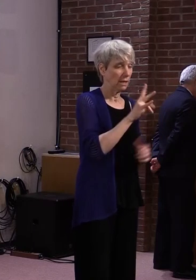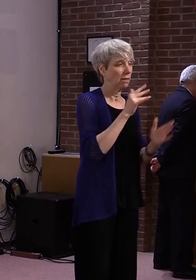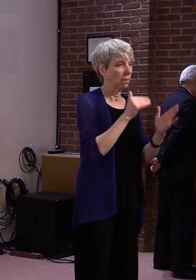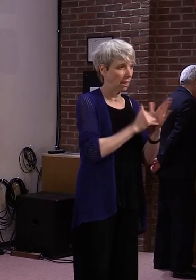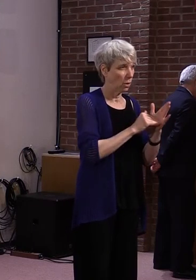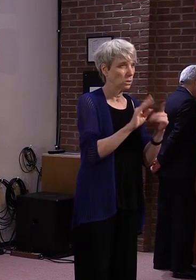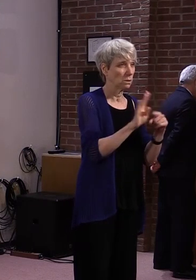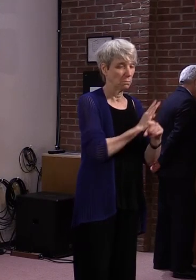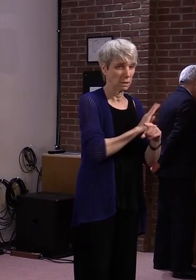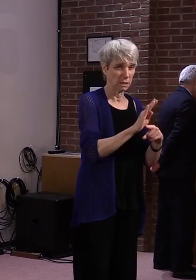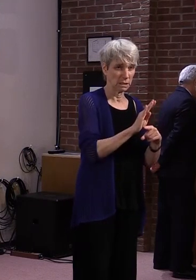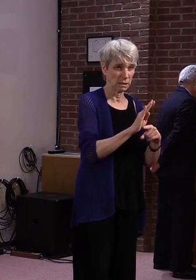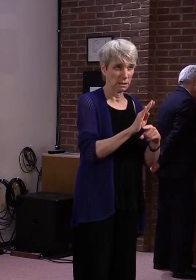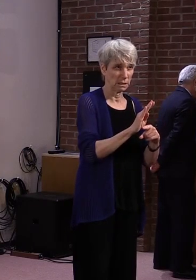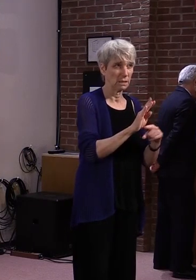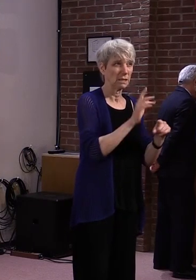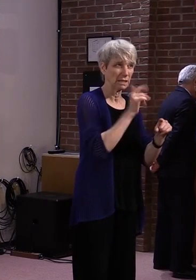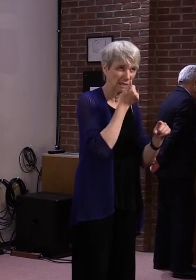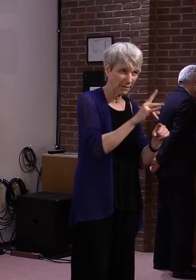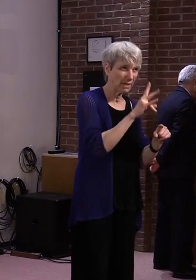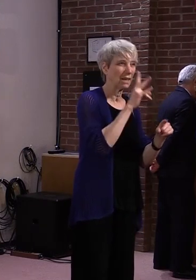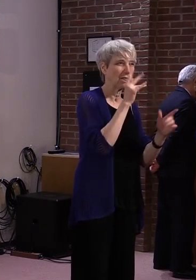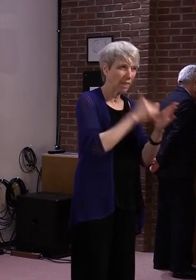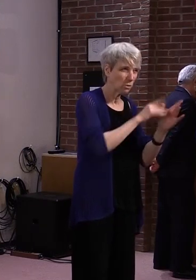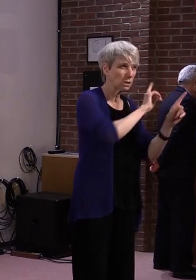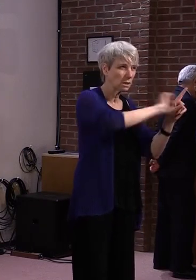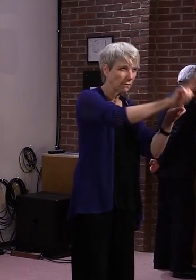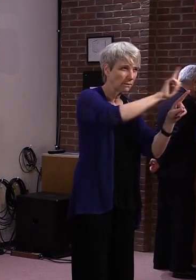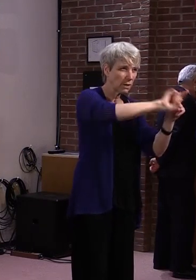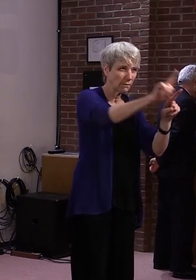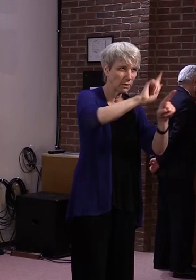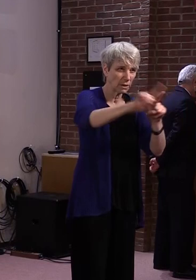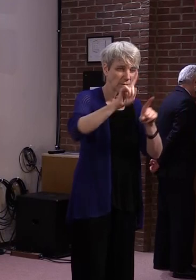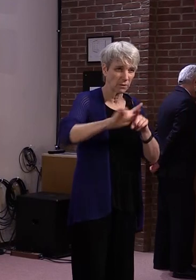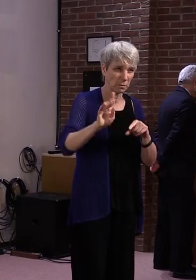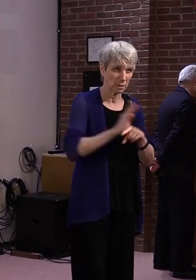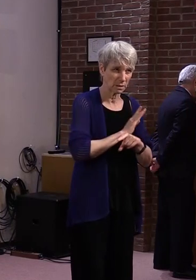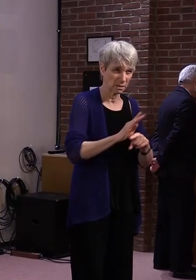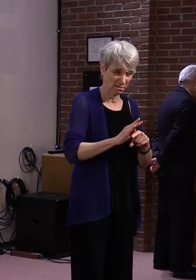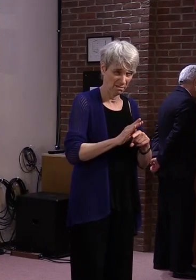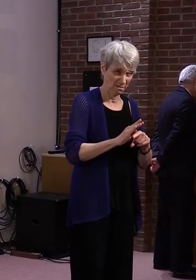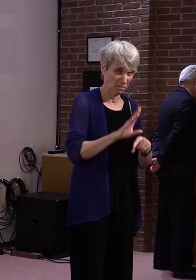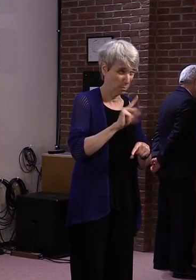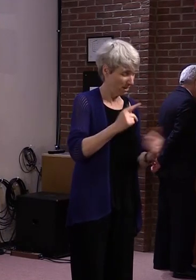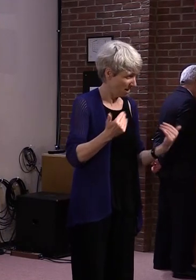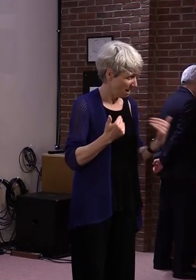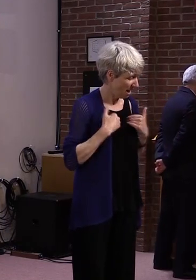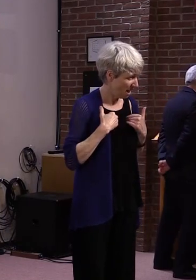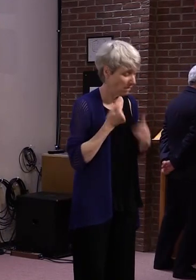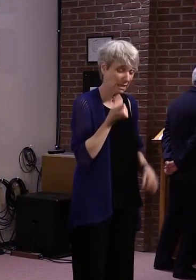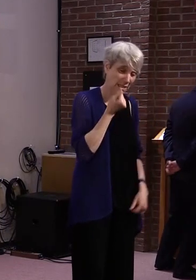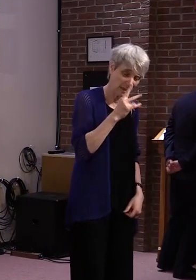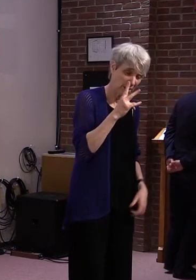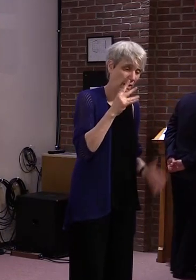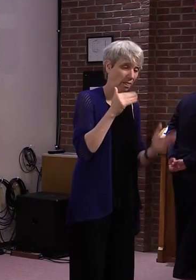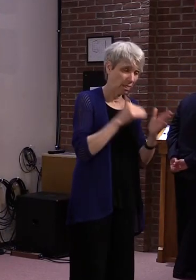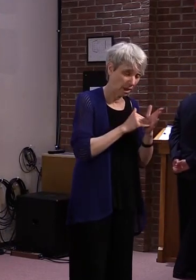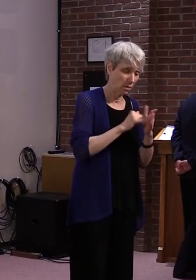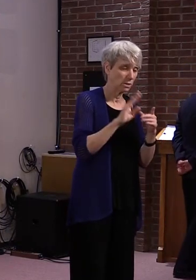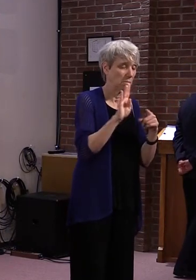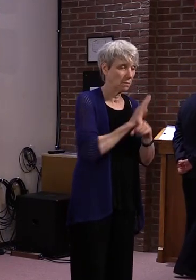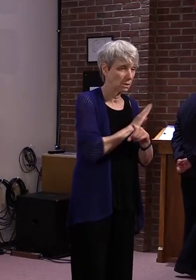that it would be pretty hard to find 17,000 businesses that have suffered 50% loss. That is